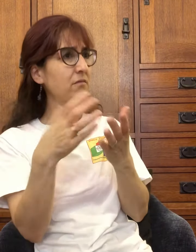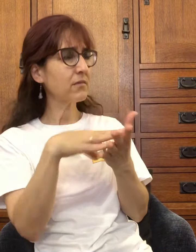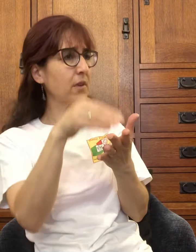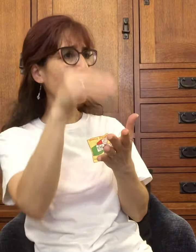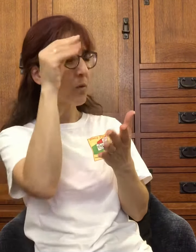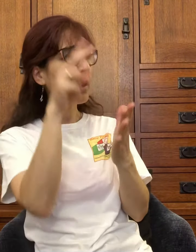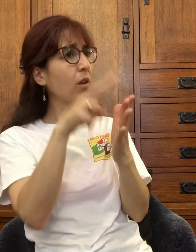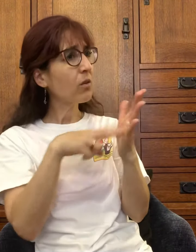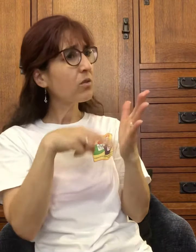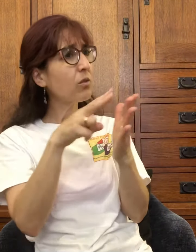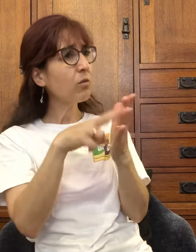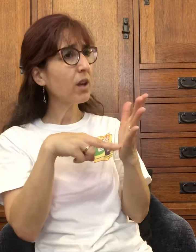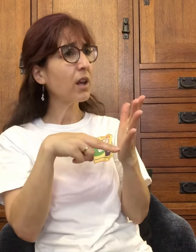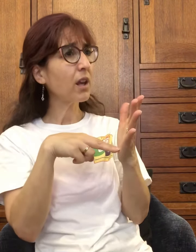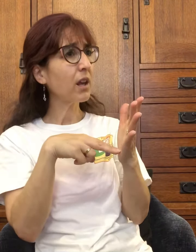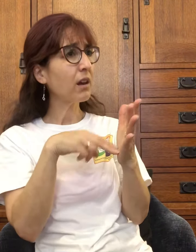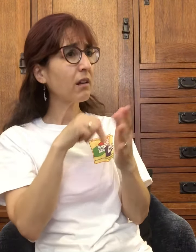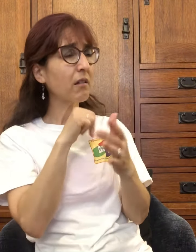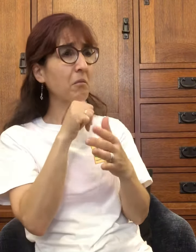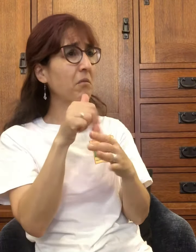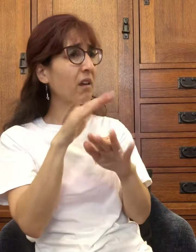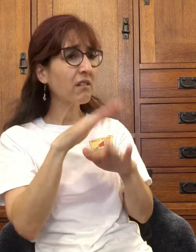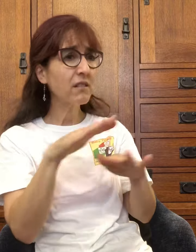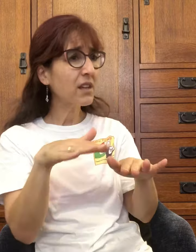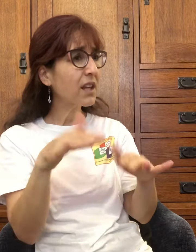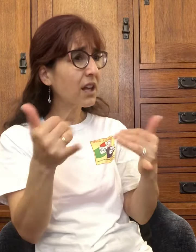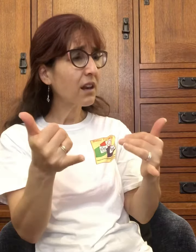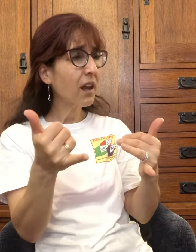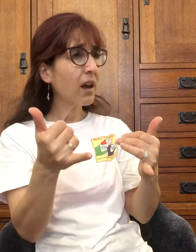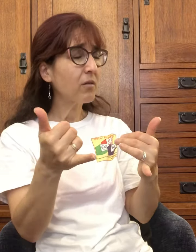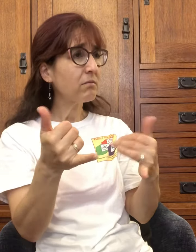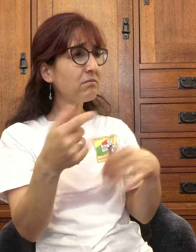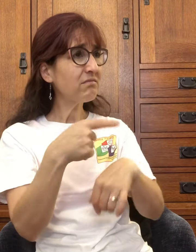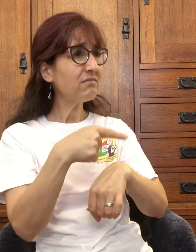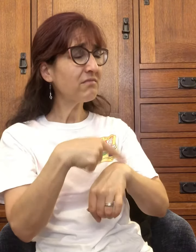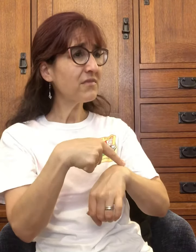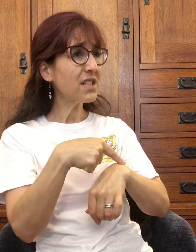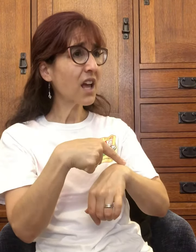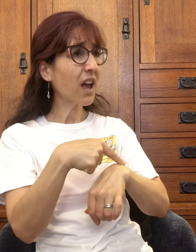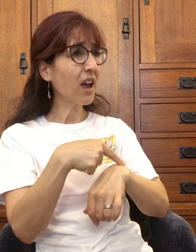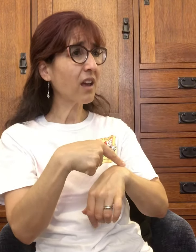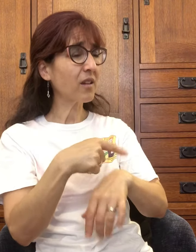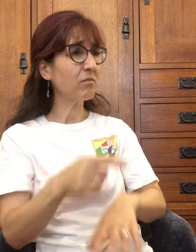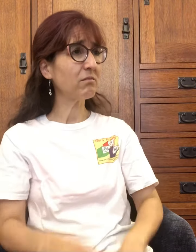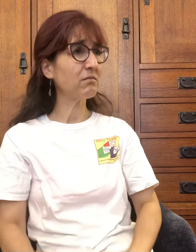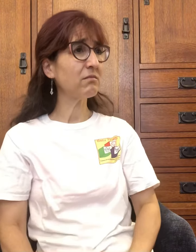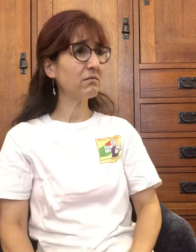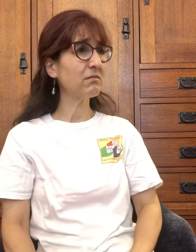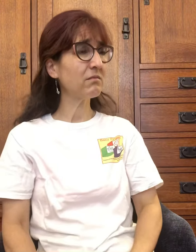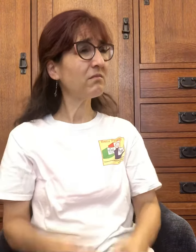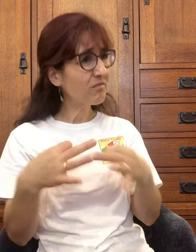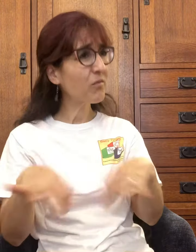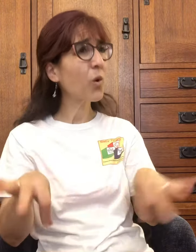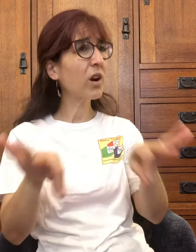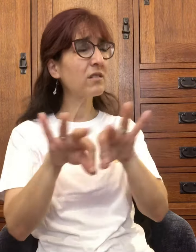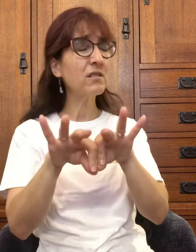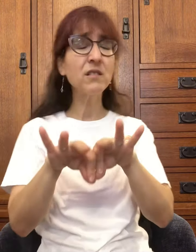how to read. I'm not a kid anymore, and I think it's time for me to learn how to read. It's important to me. Well, it's a great idea.